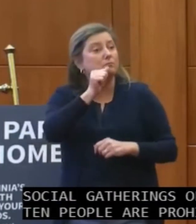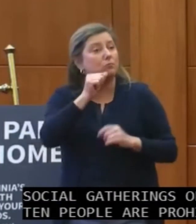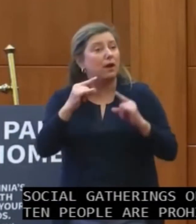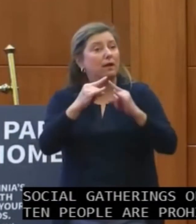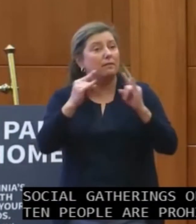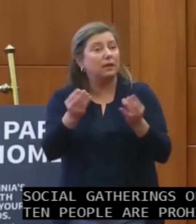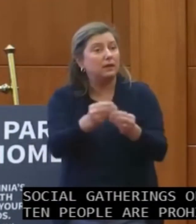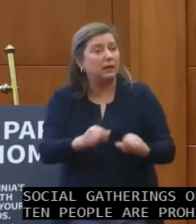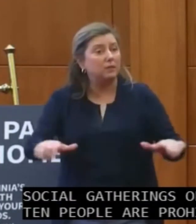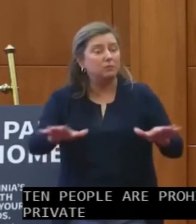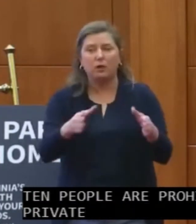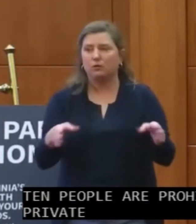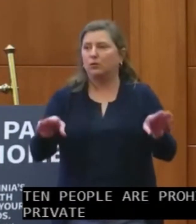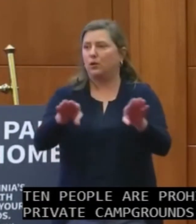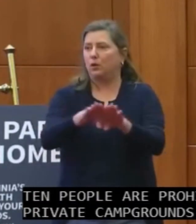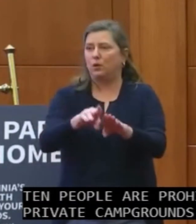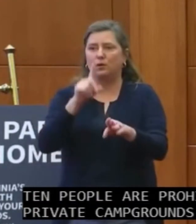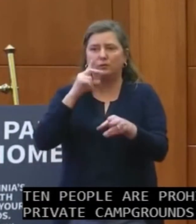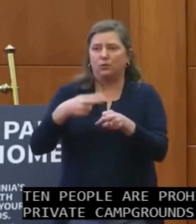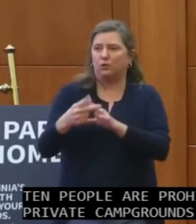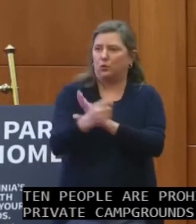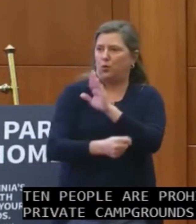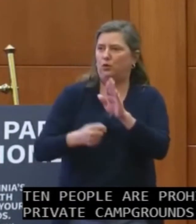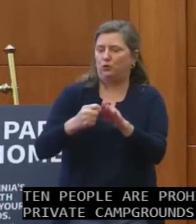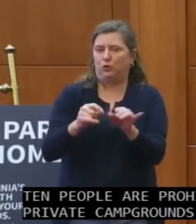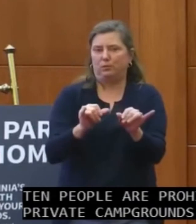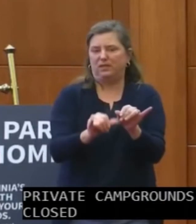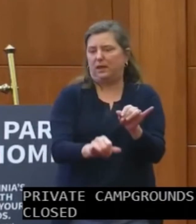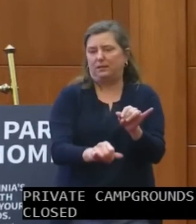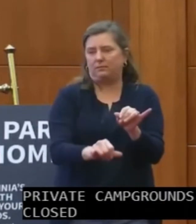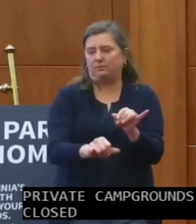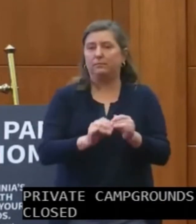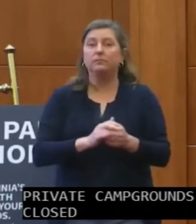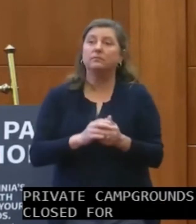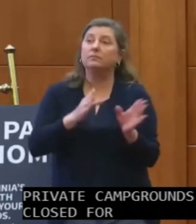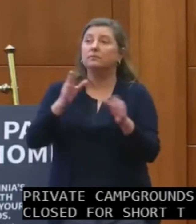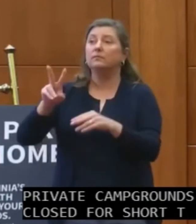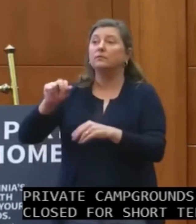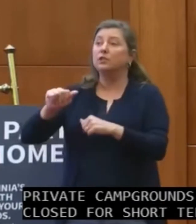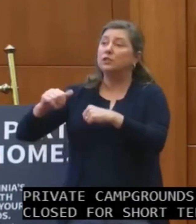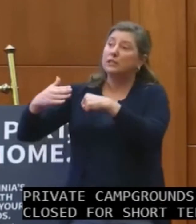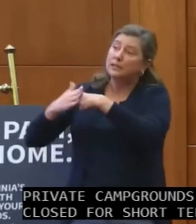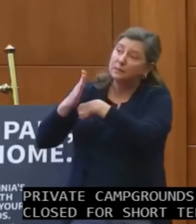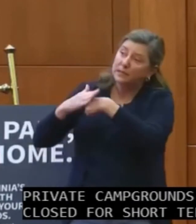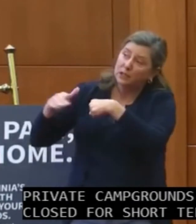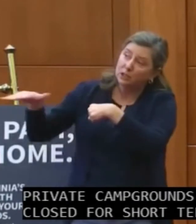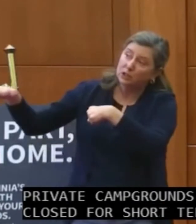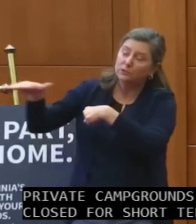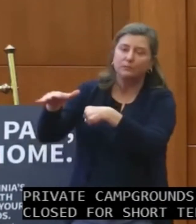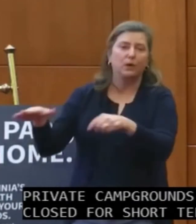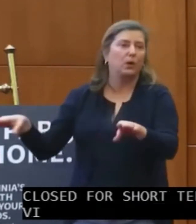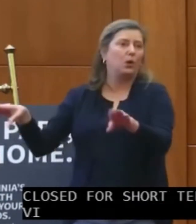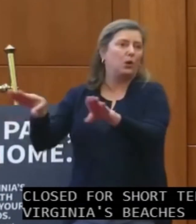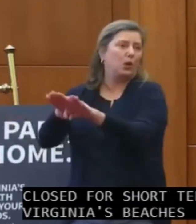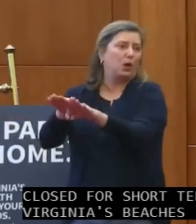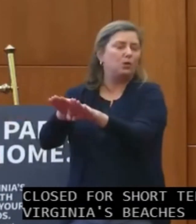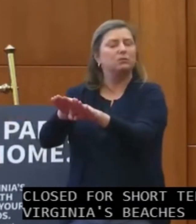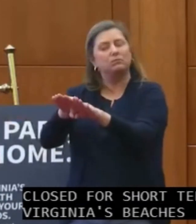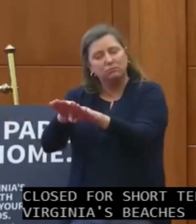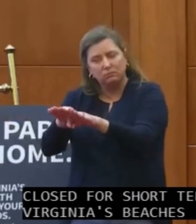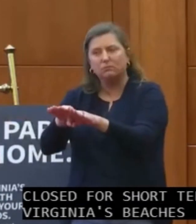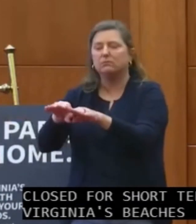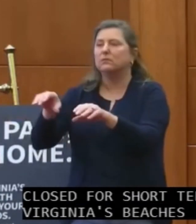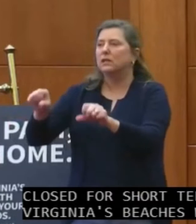will be closed for short-term stays. Virginia's beaches will be closed to any activity